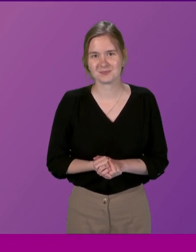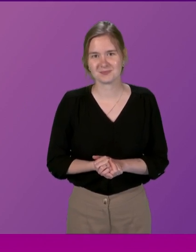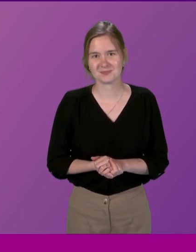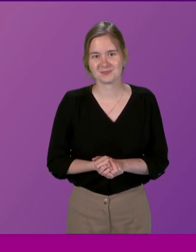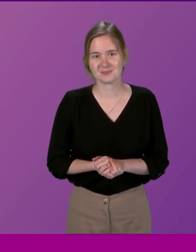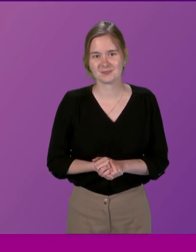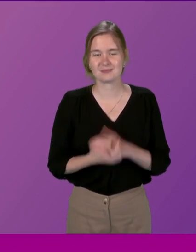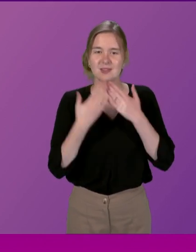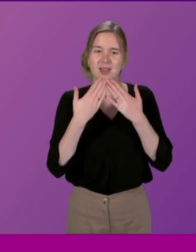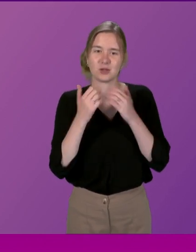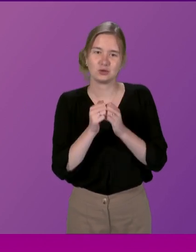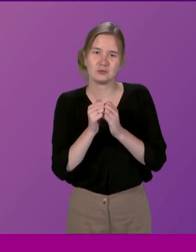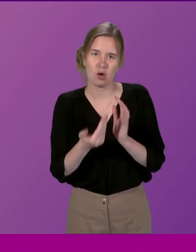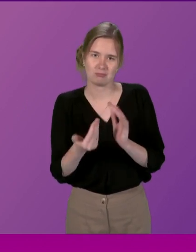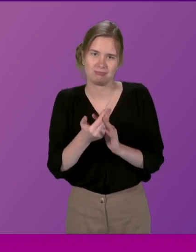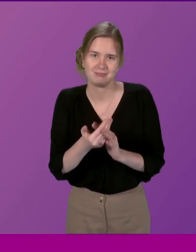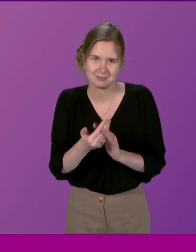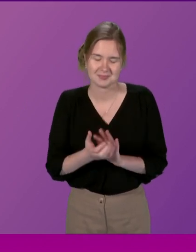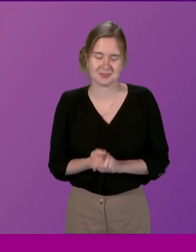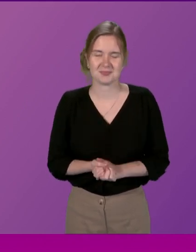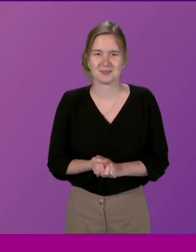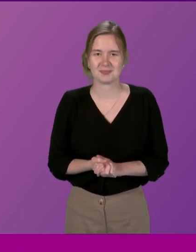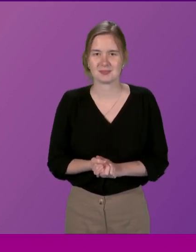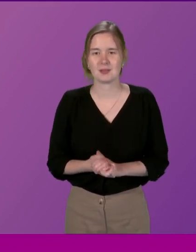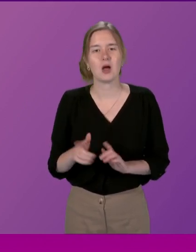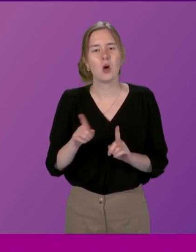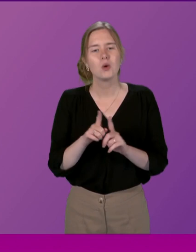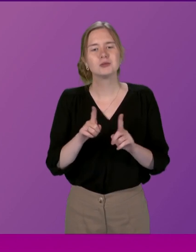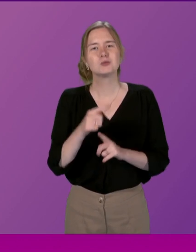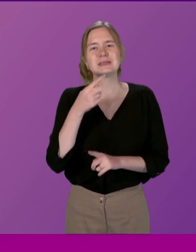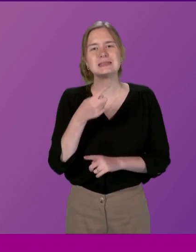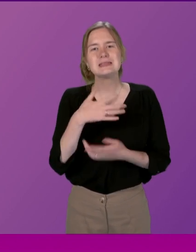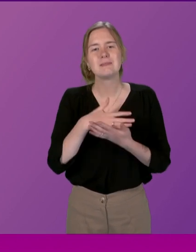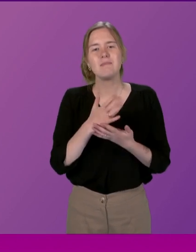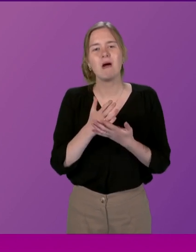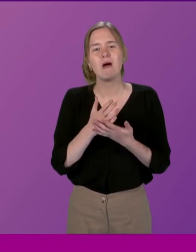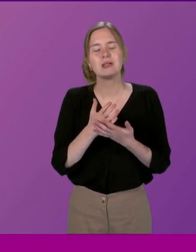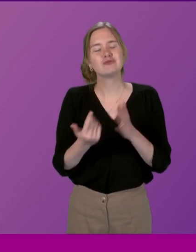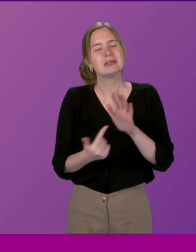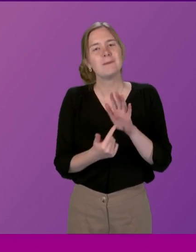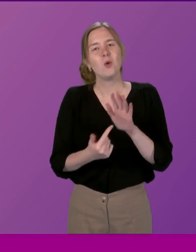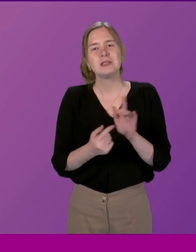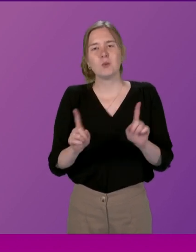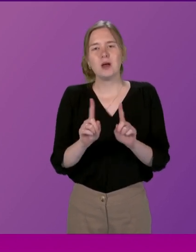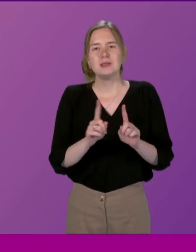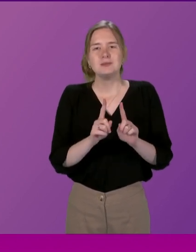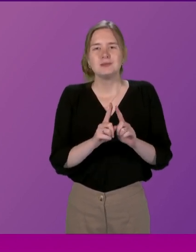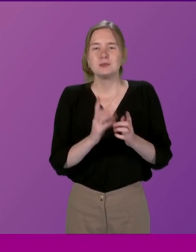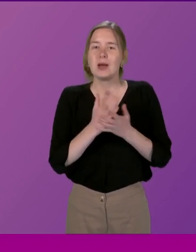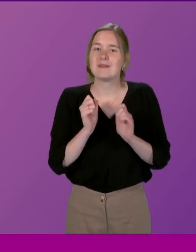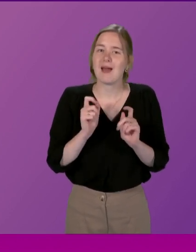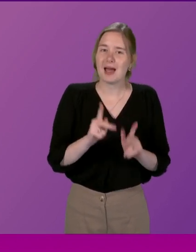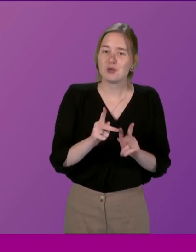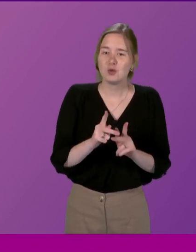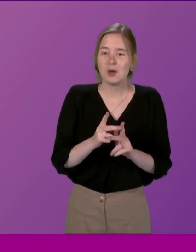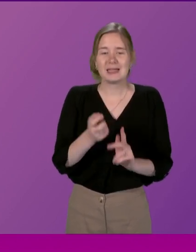very grateful for Martin Whitfield for giving me would you also say that as part of this report it's really important that there's an avenue and